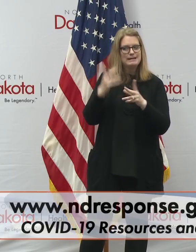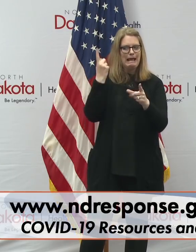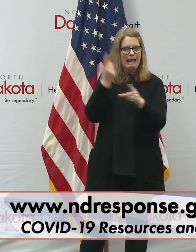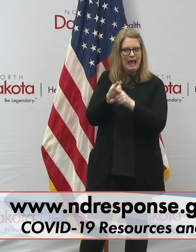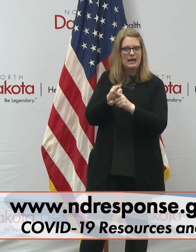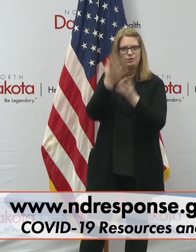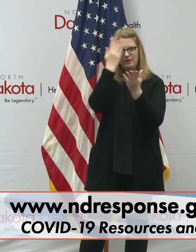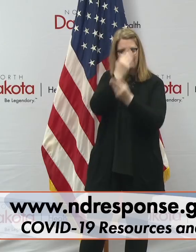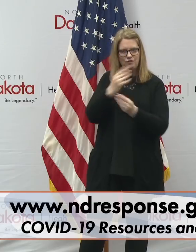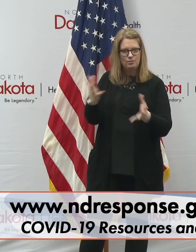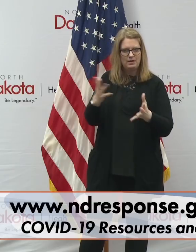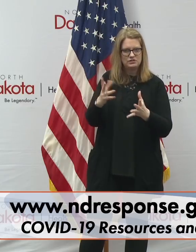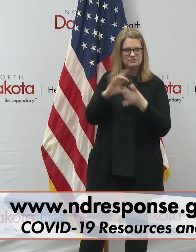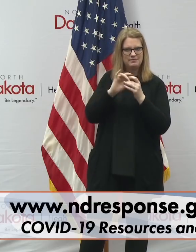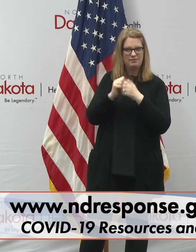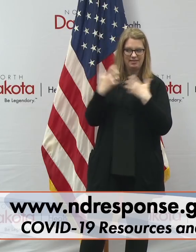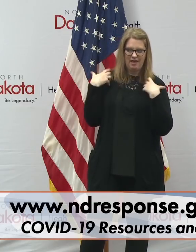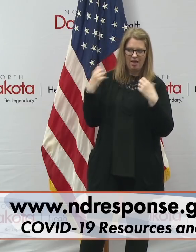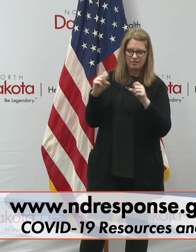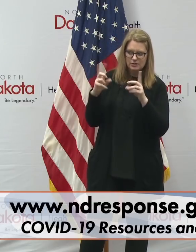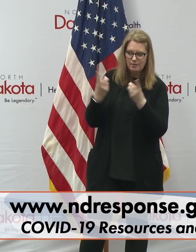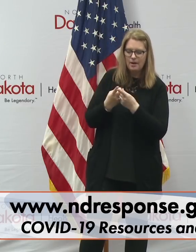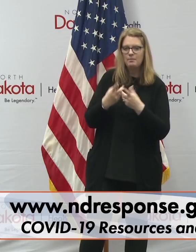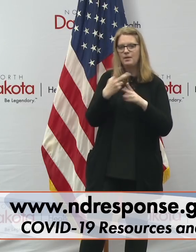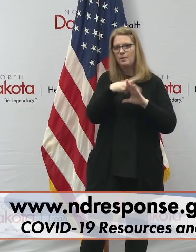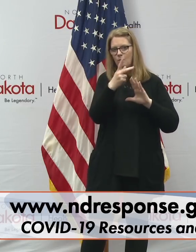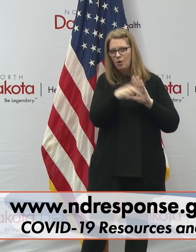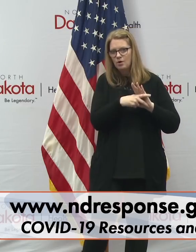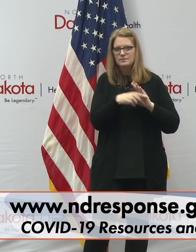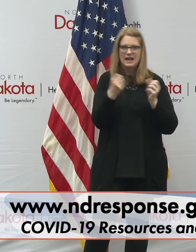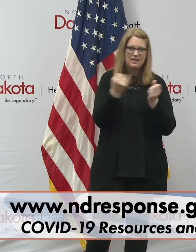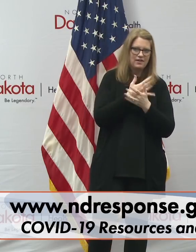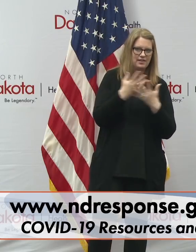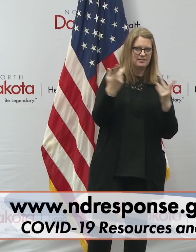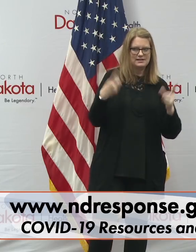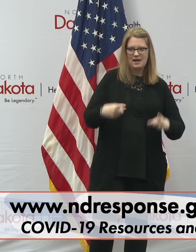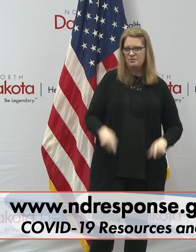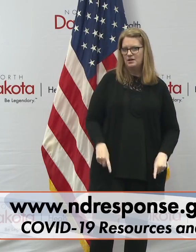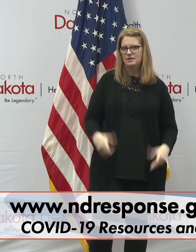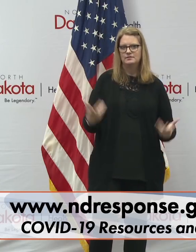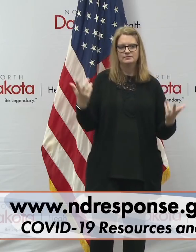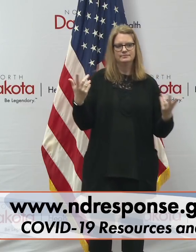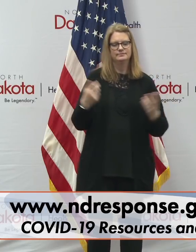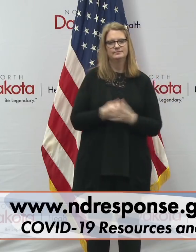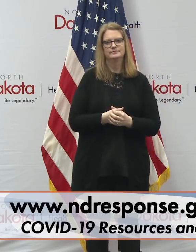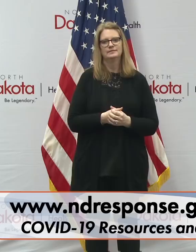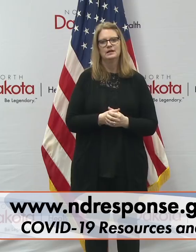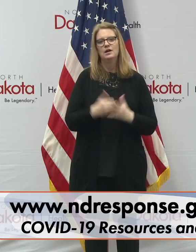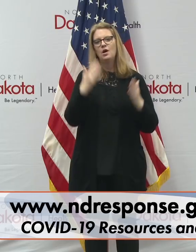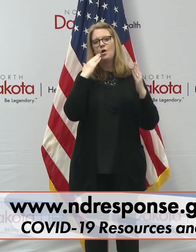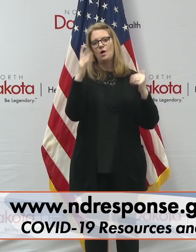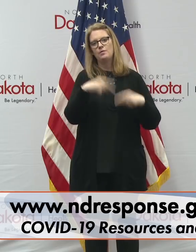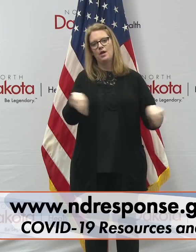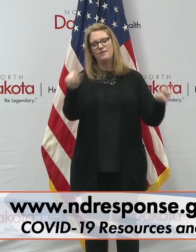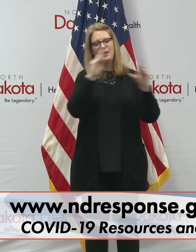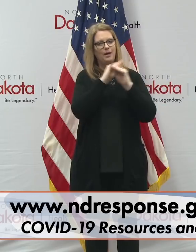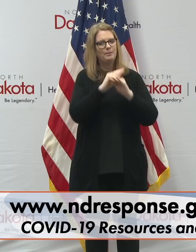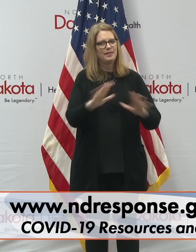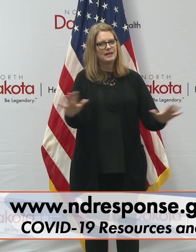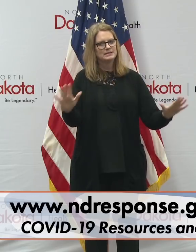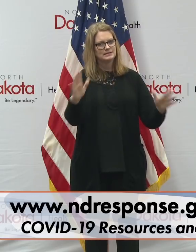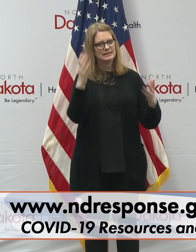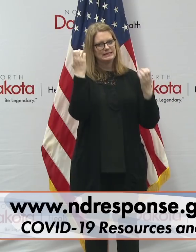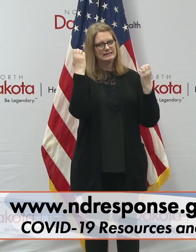health department, all the other programs, all the great work that's going on in commerce. And, and with that, I'd say, hope you all have a blessed Easter.